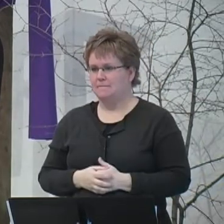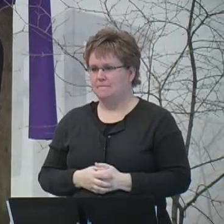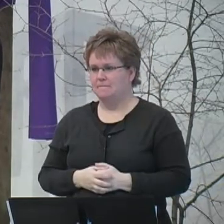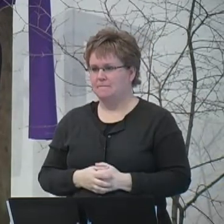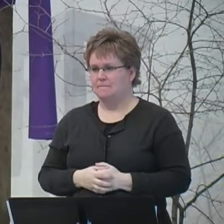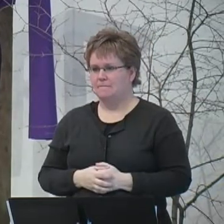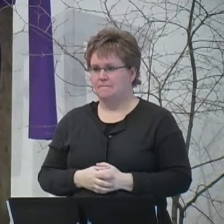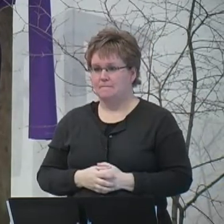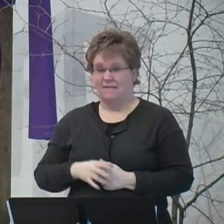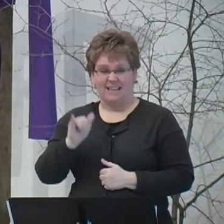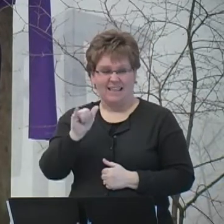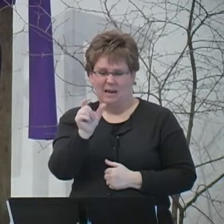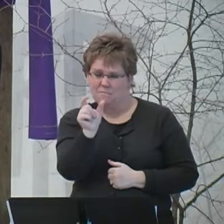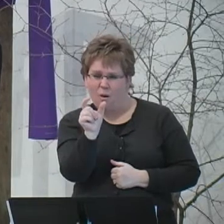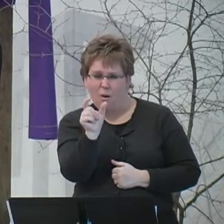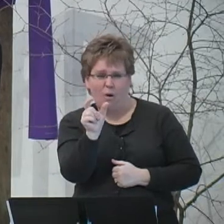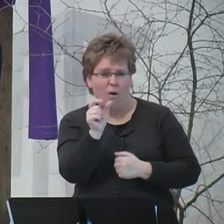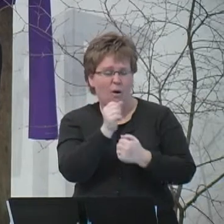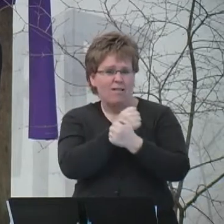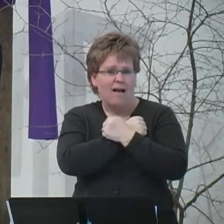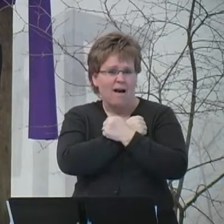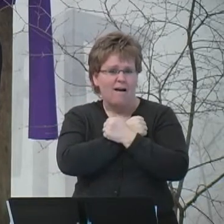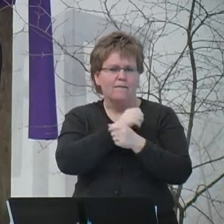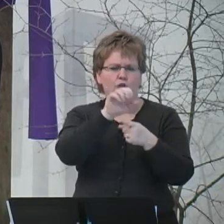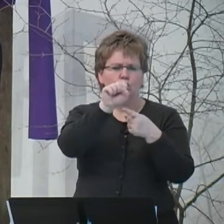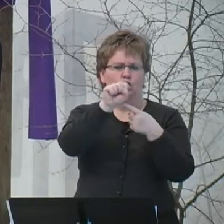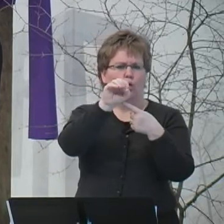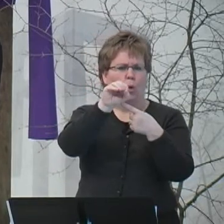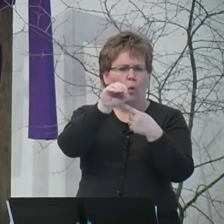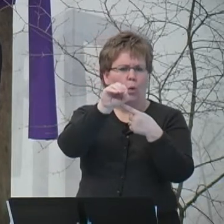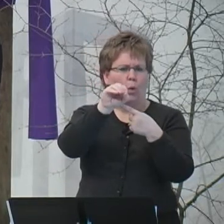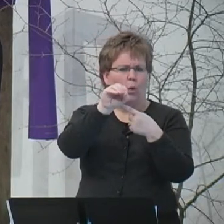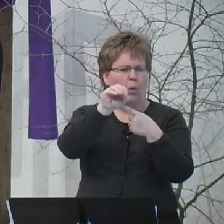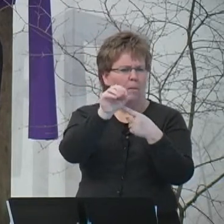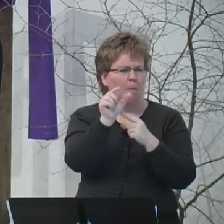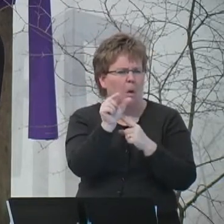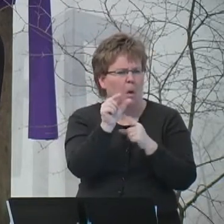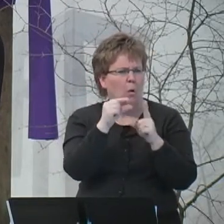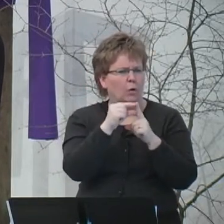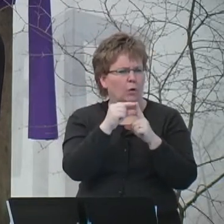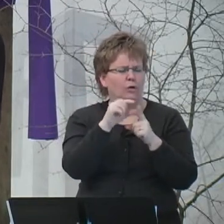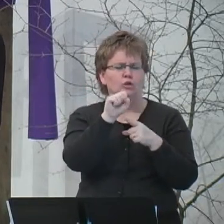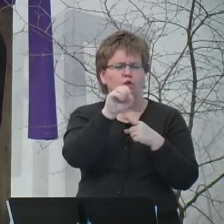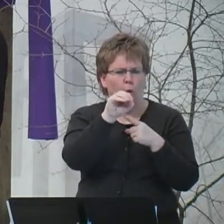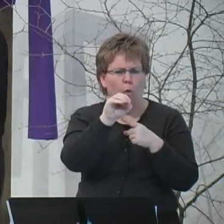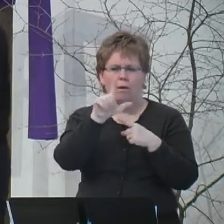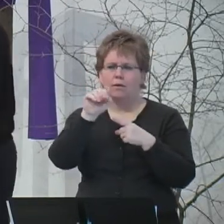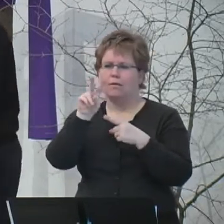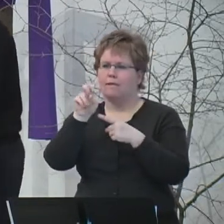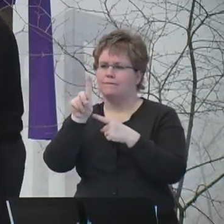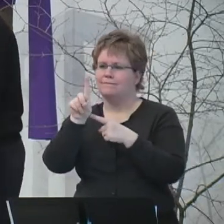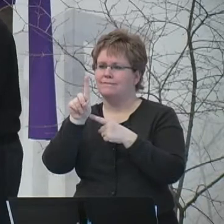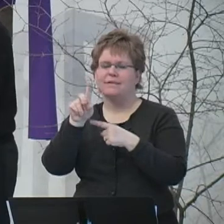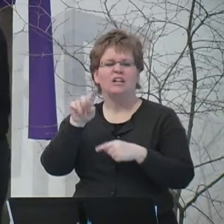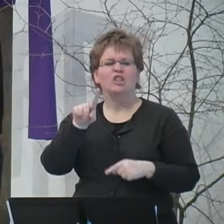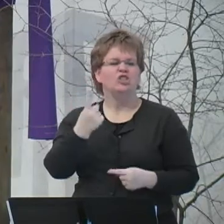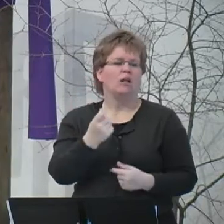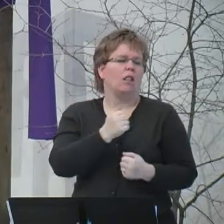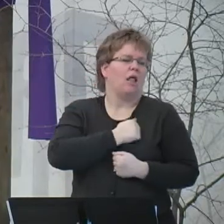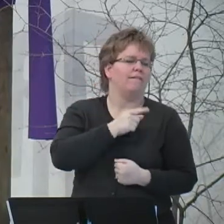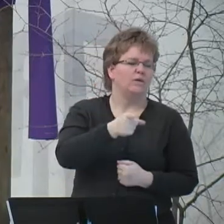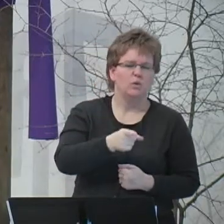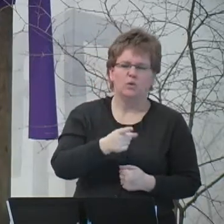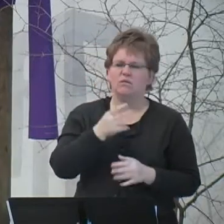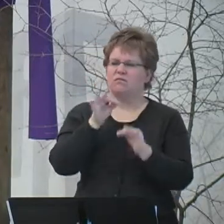Isn't that little word so a treasure? For God so loved. God doesn't just love the